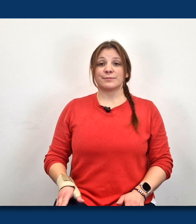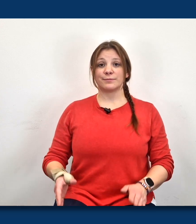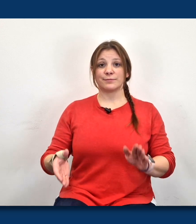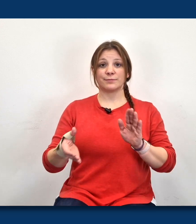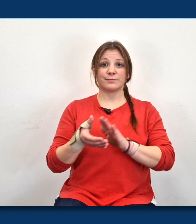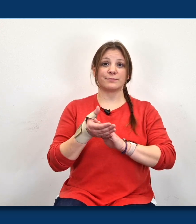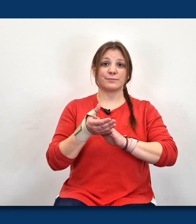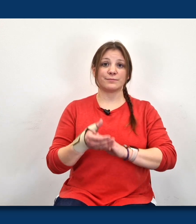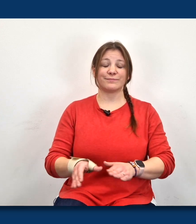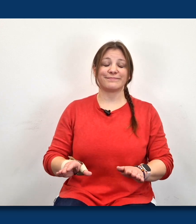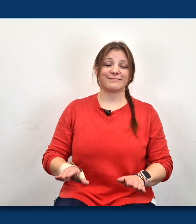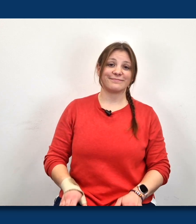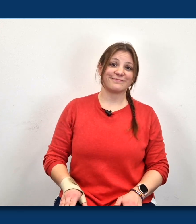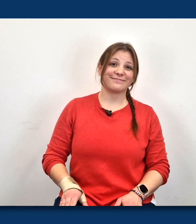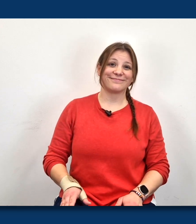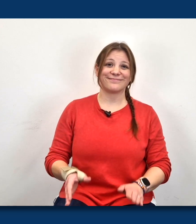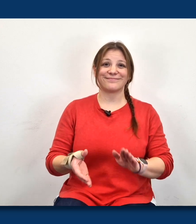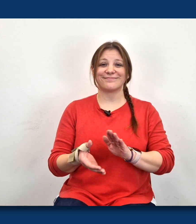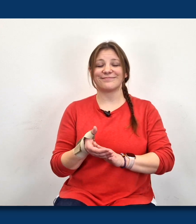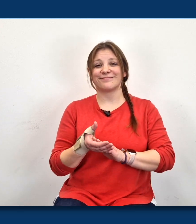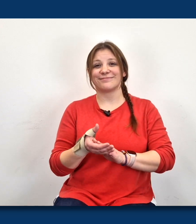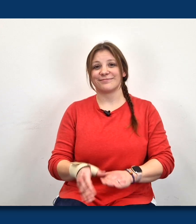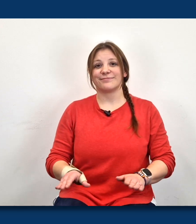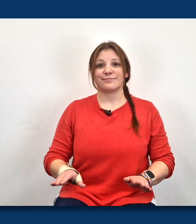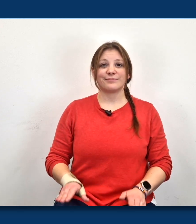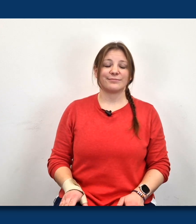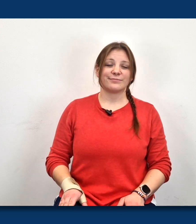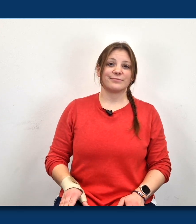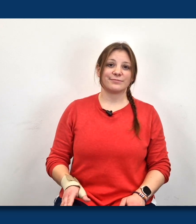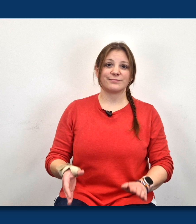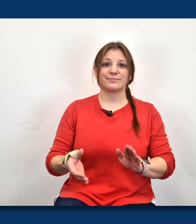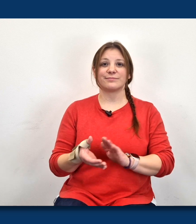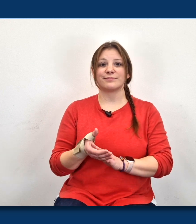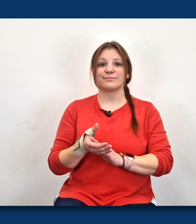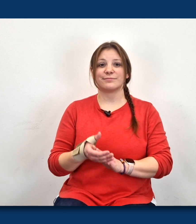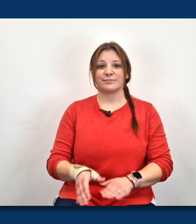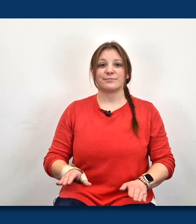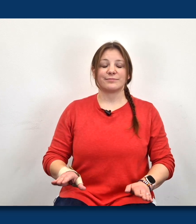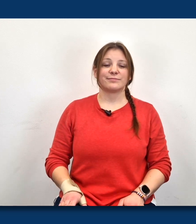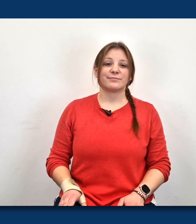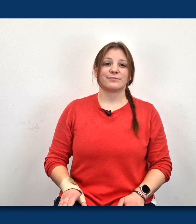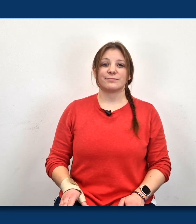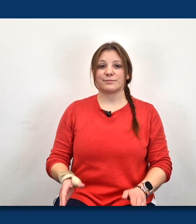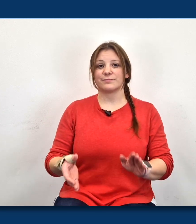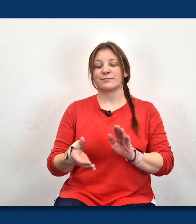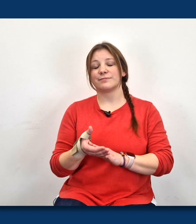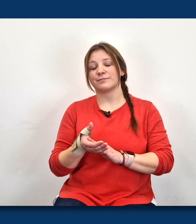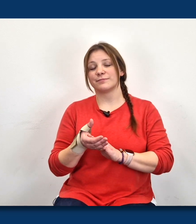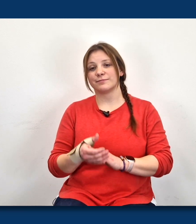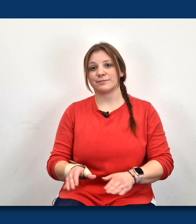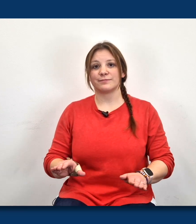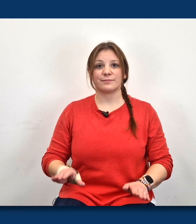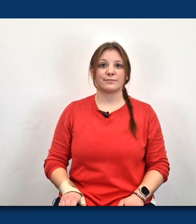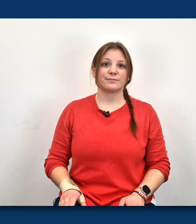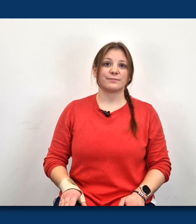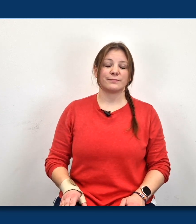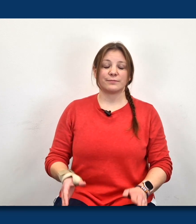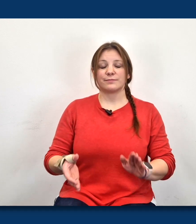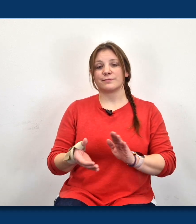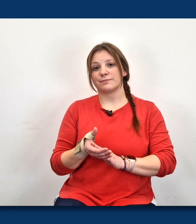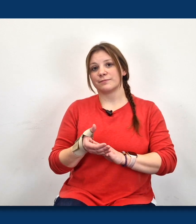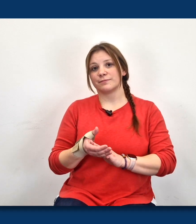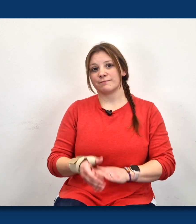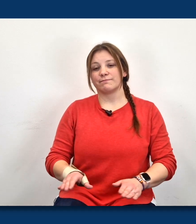From the tallest redwood tree To the smallest buttercup Like the